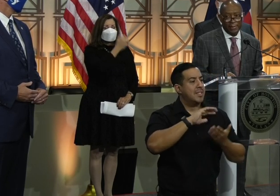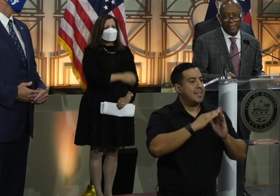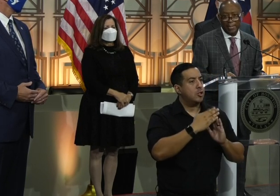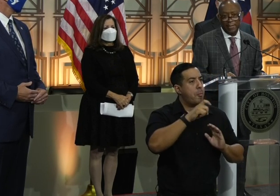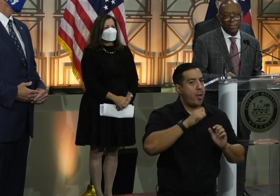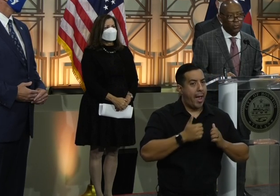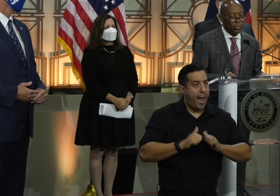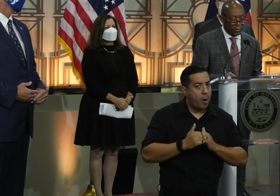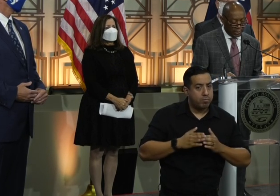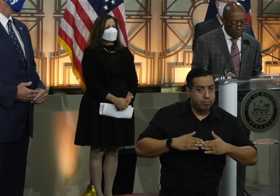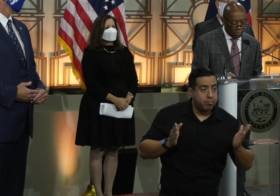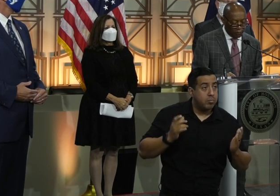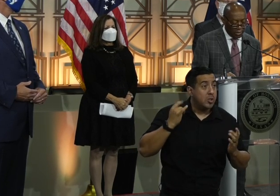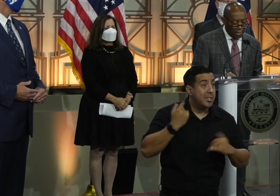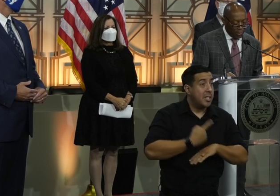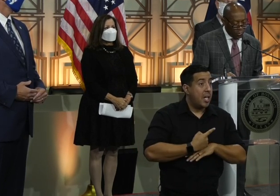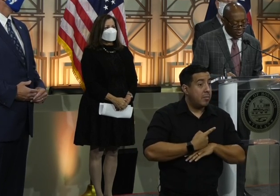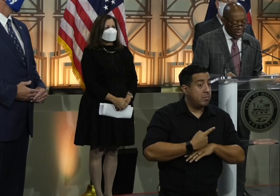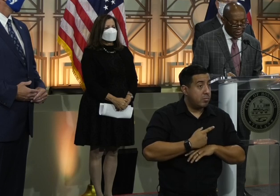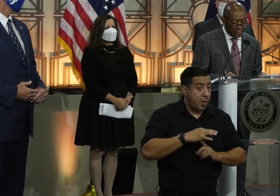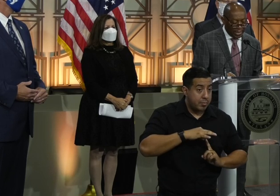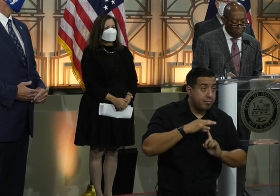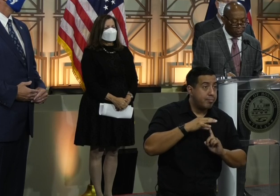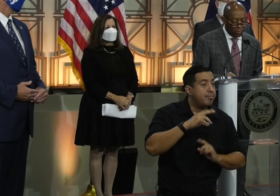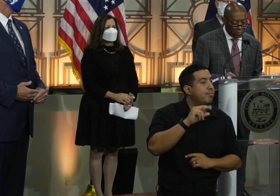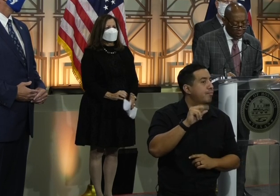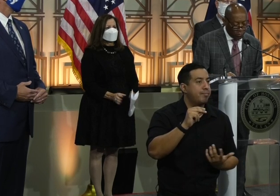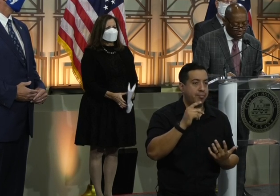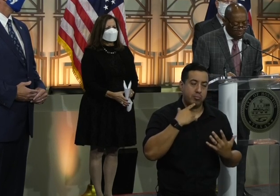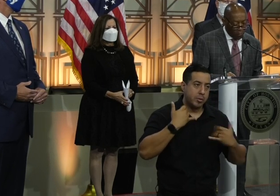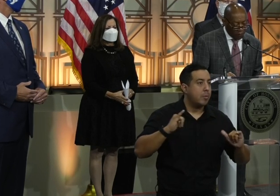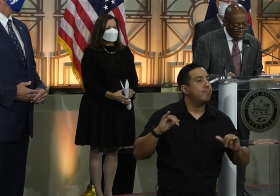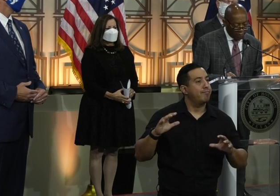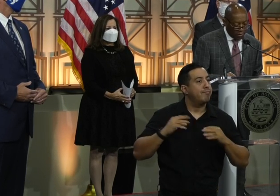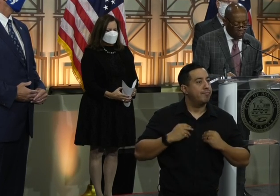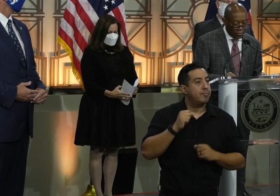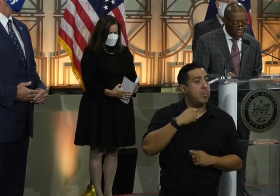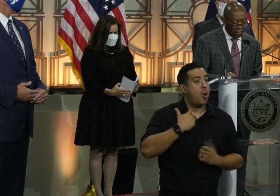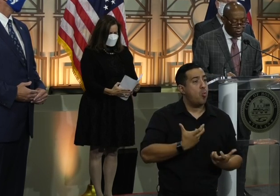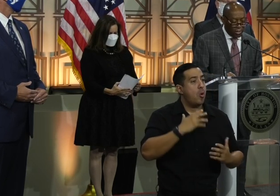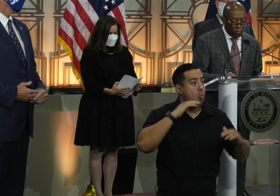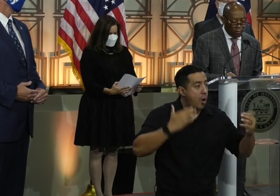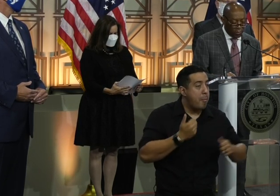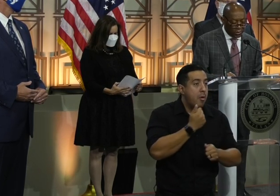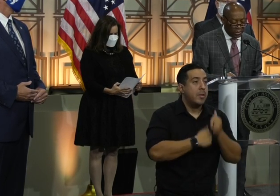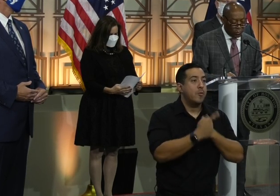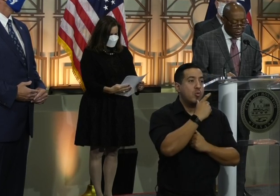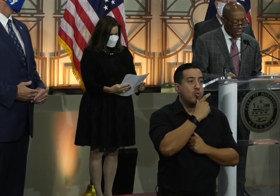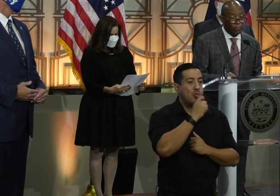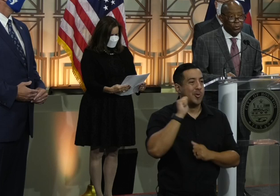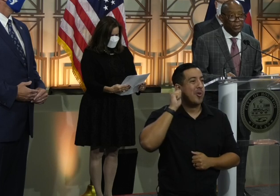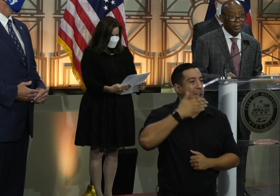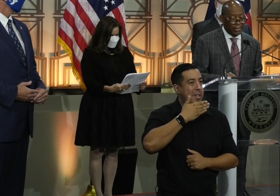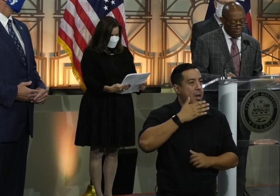and today is no exception. I want to take this time to personally welcome all the Afghan refugees who have recently